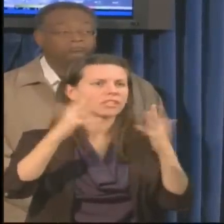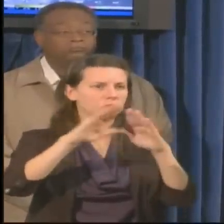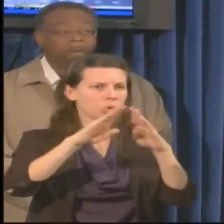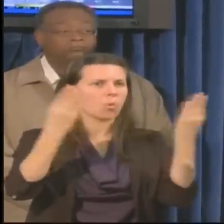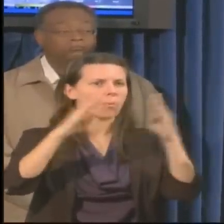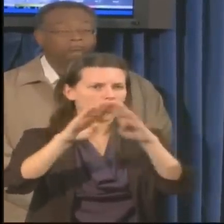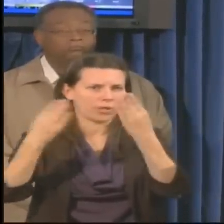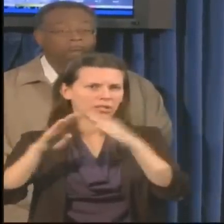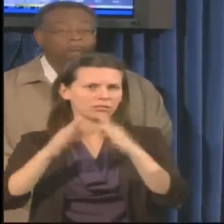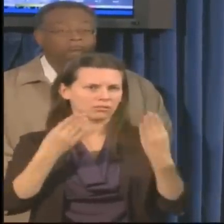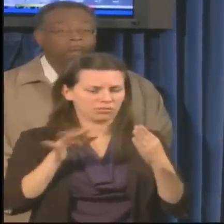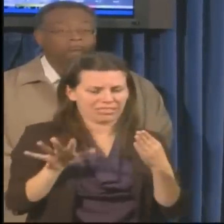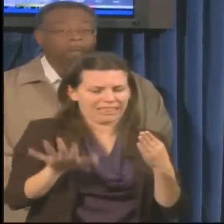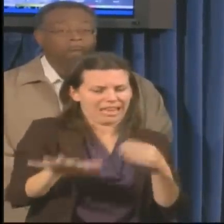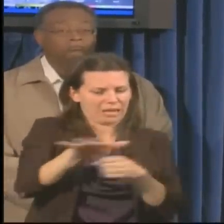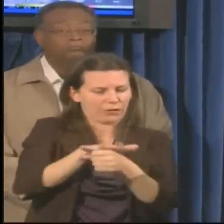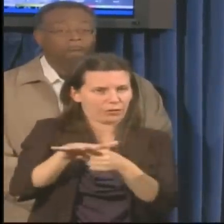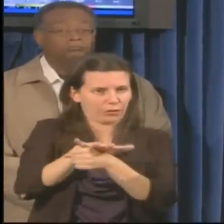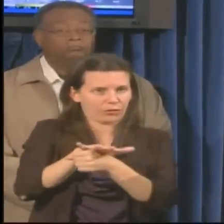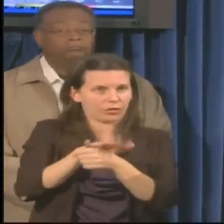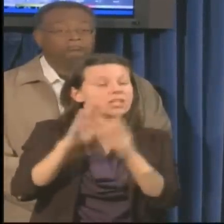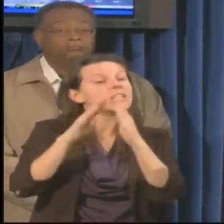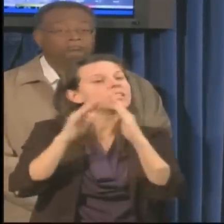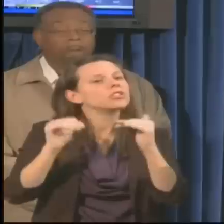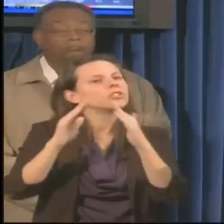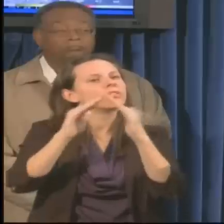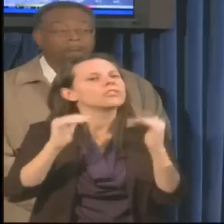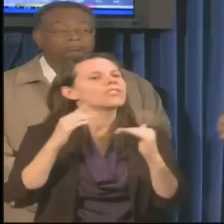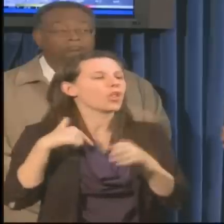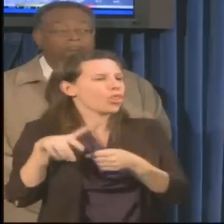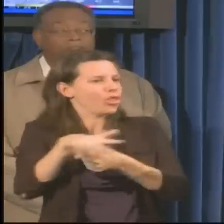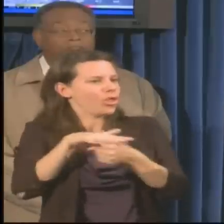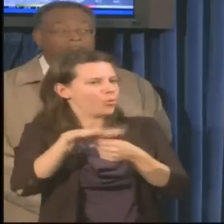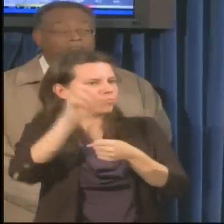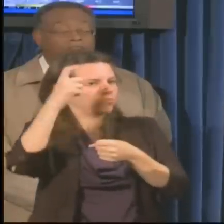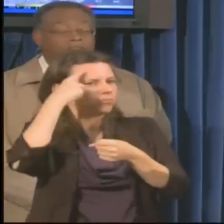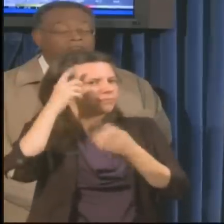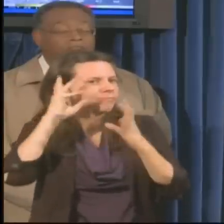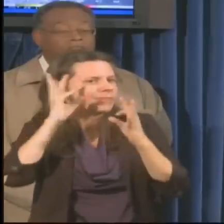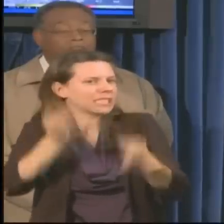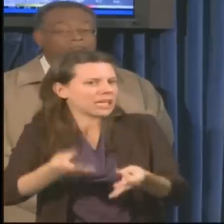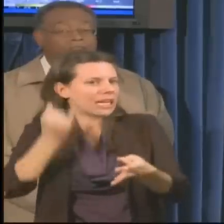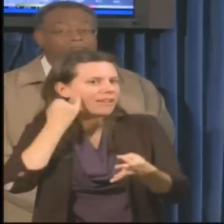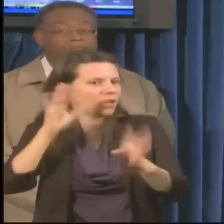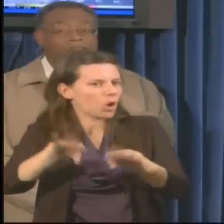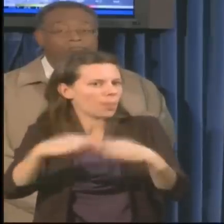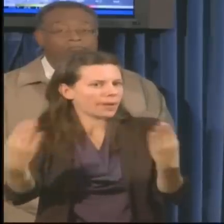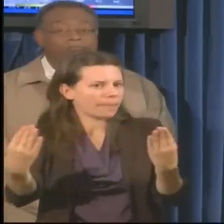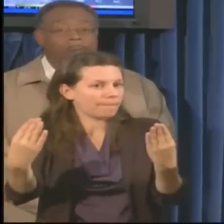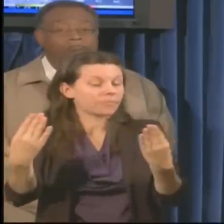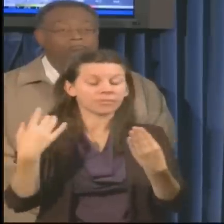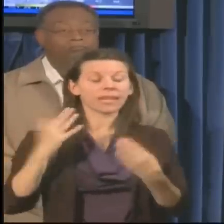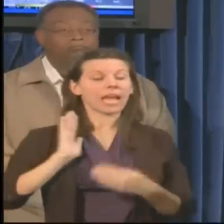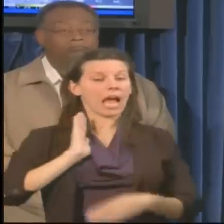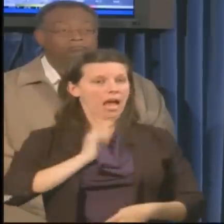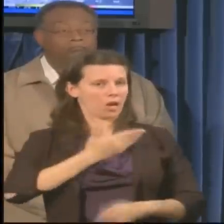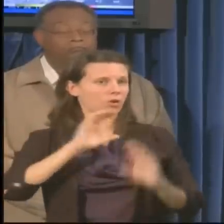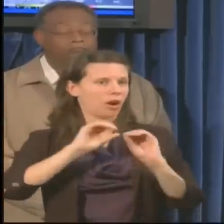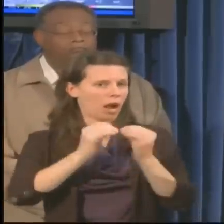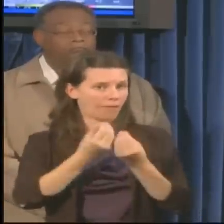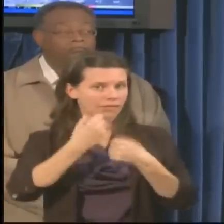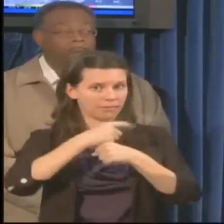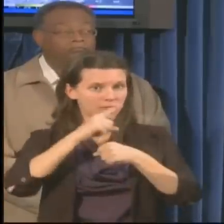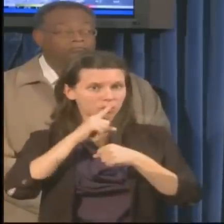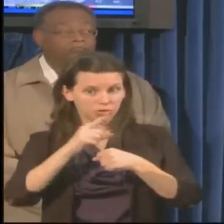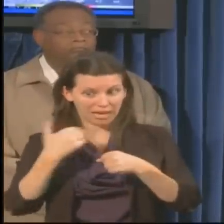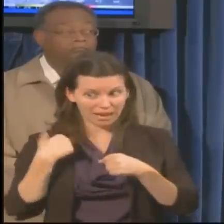solely determined by the local governments. We work with them in the calm periods to be able to help them to make sure they've